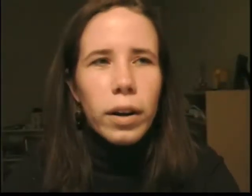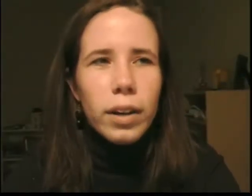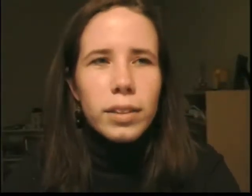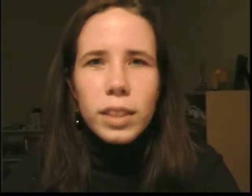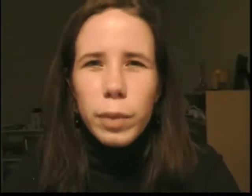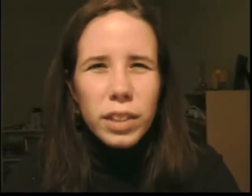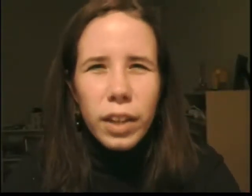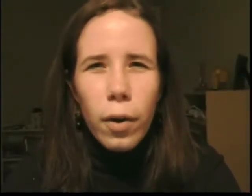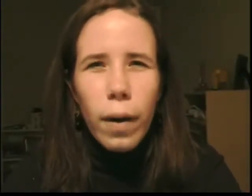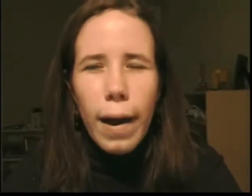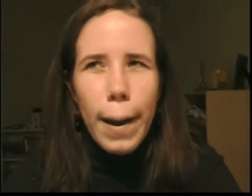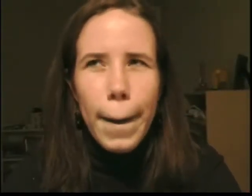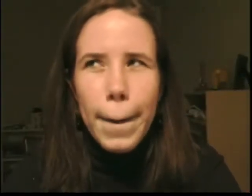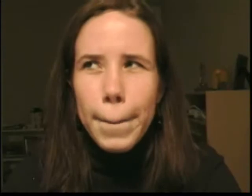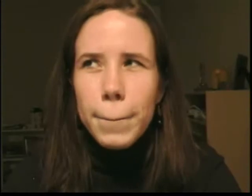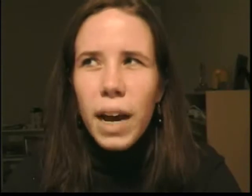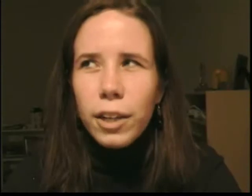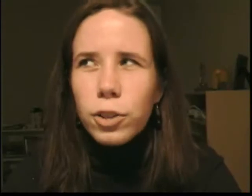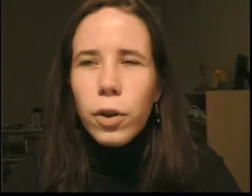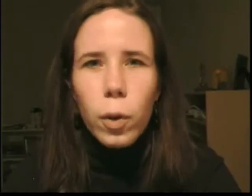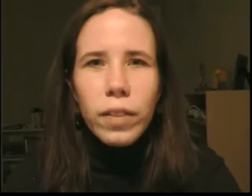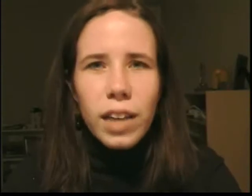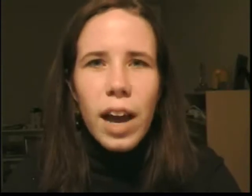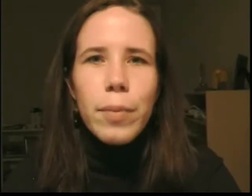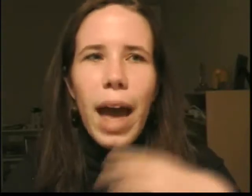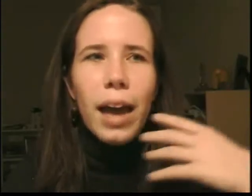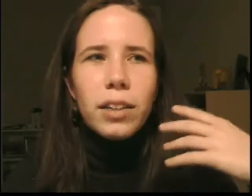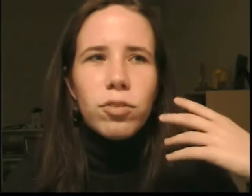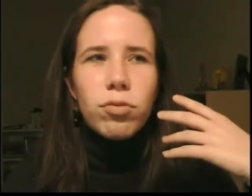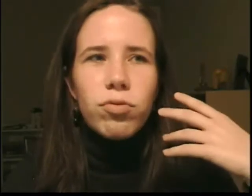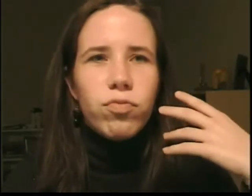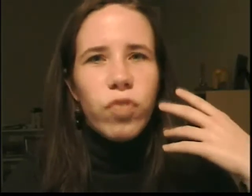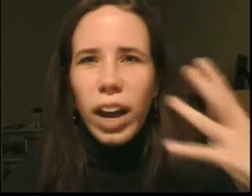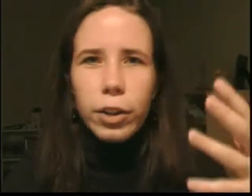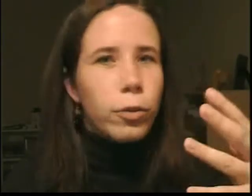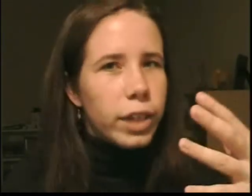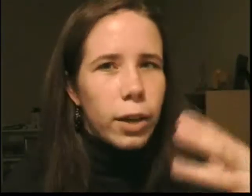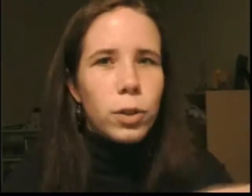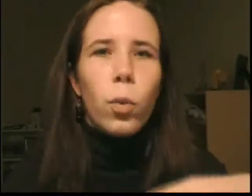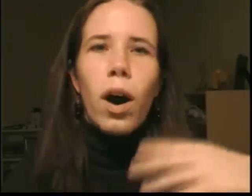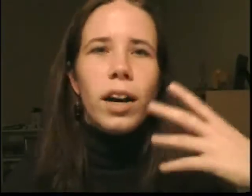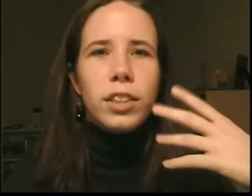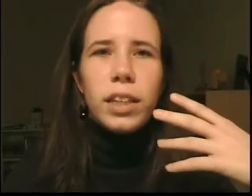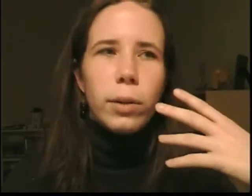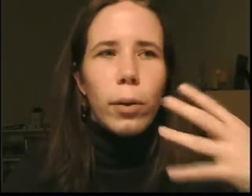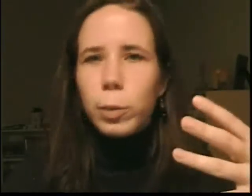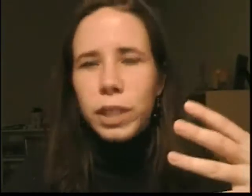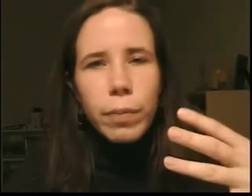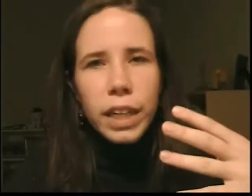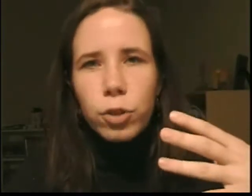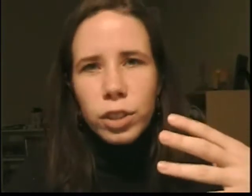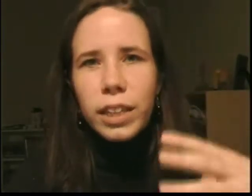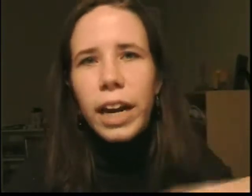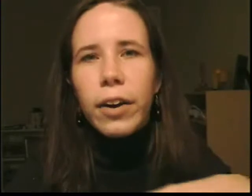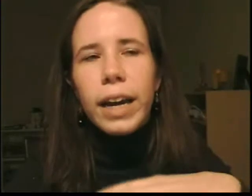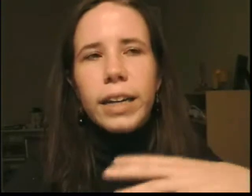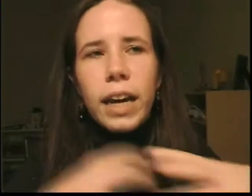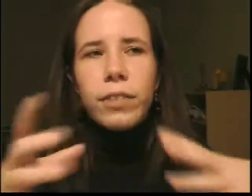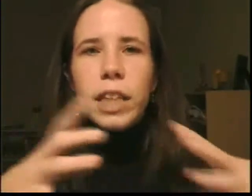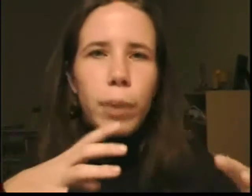six months ago. Um, I used to go there all the time and find new videos to watch, and there would always be something interesting there, and I could kind of keep